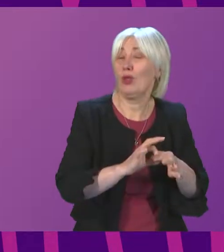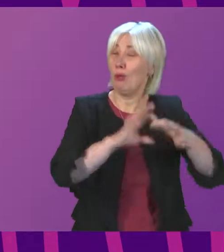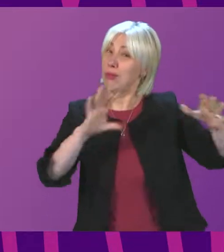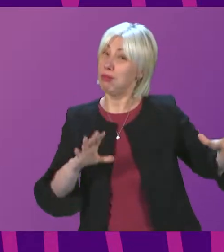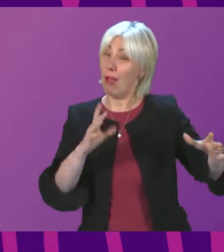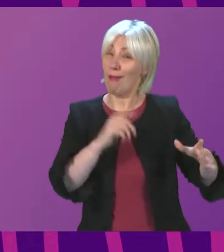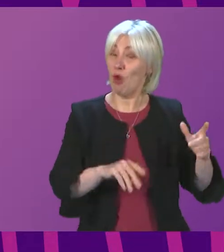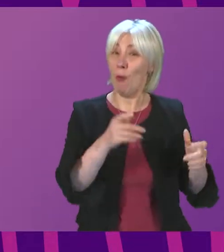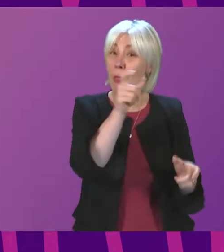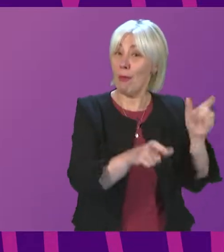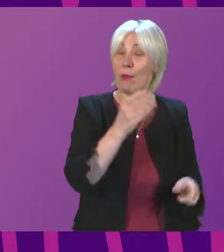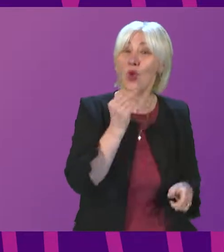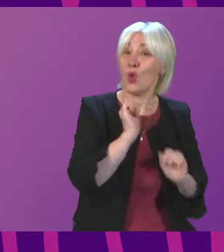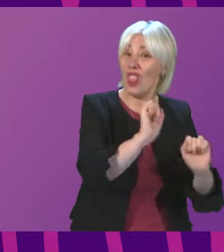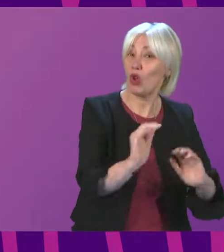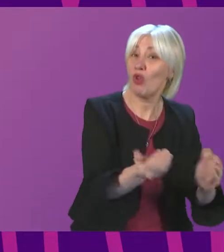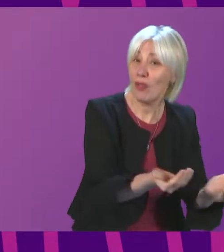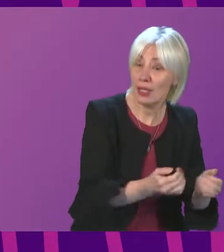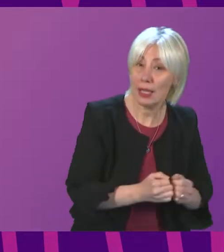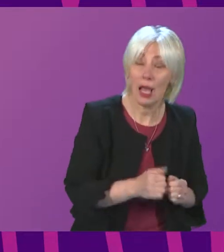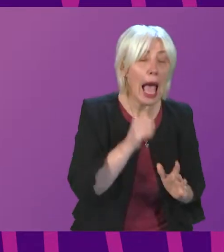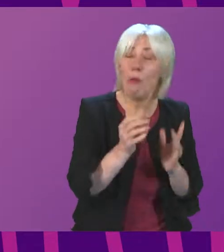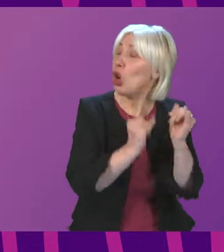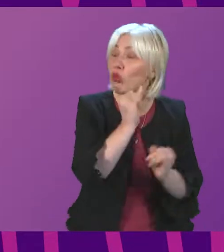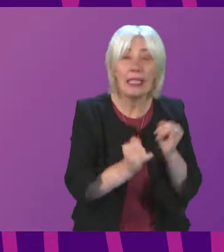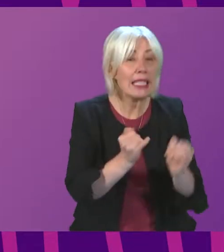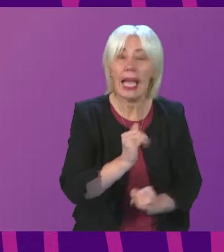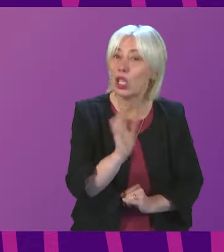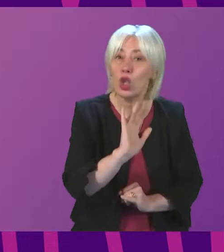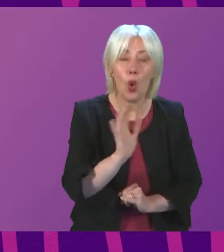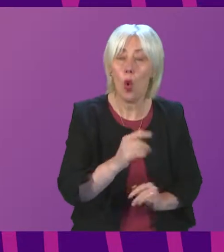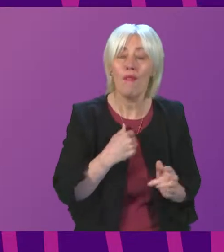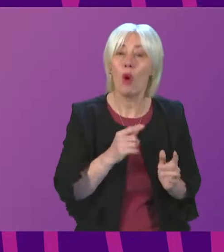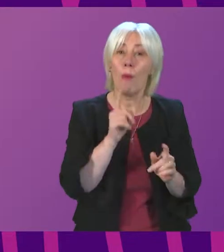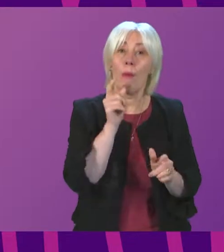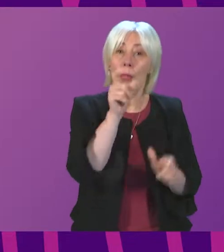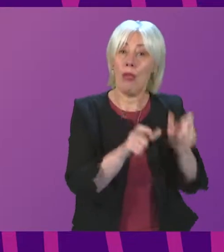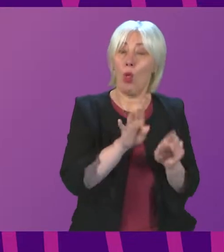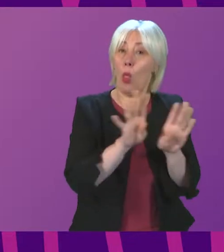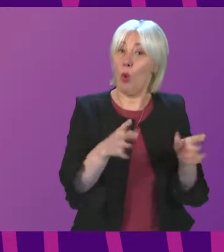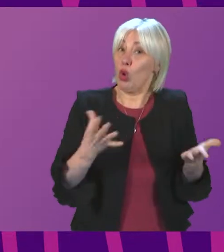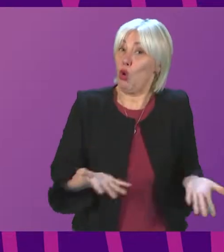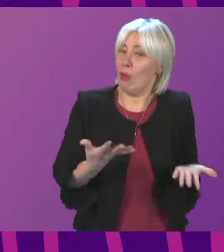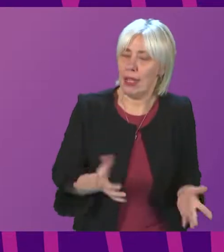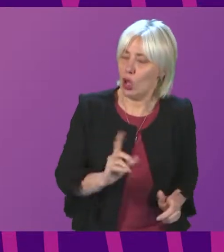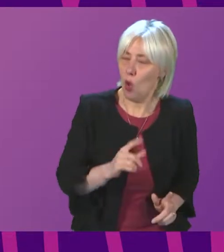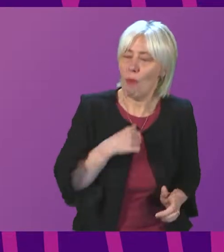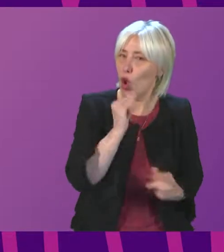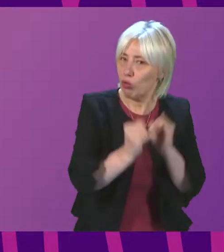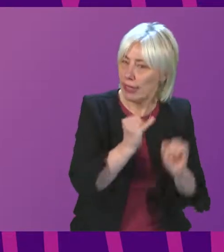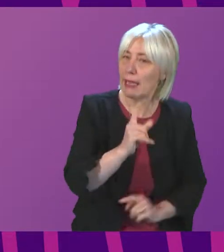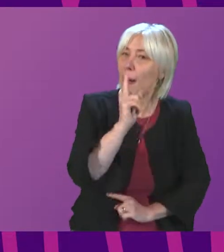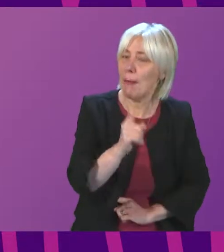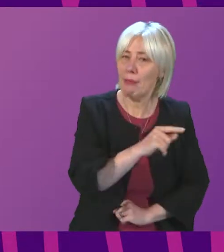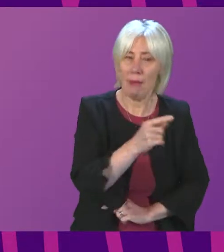users as they currently are. I say that as no criticism convener of existing board members, but I don't think any of them probably